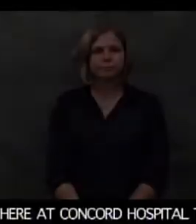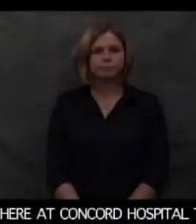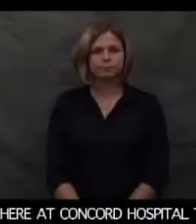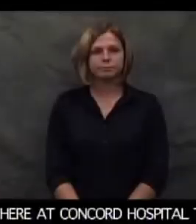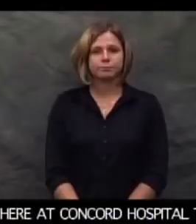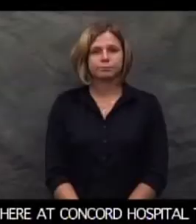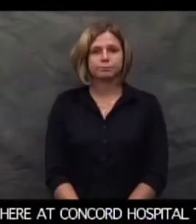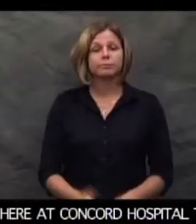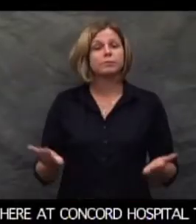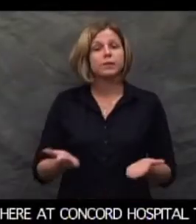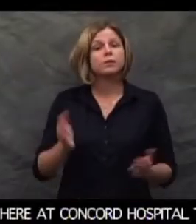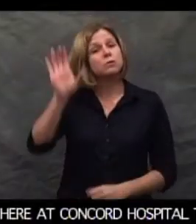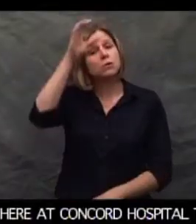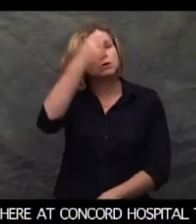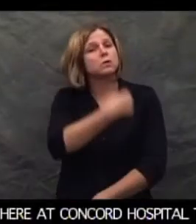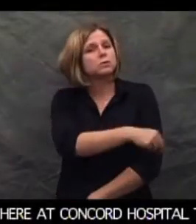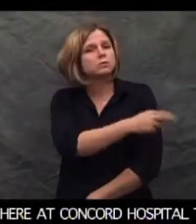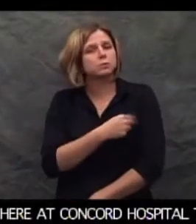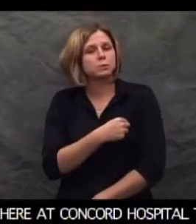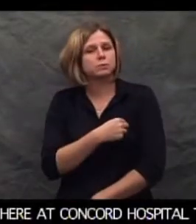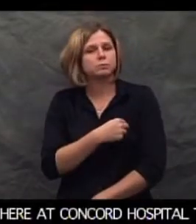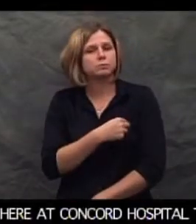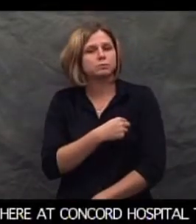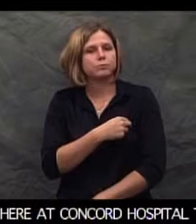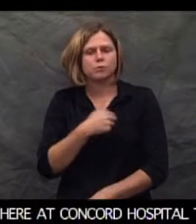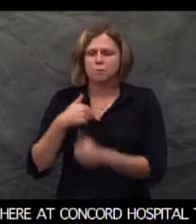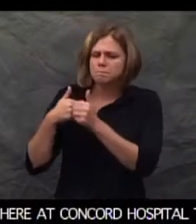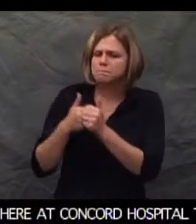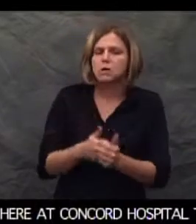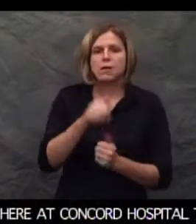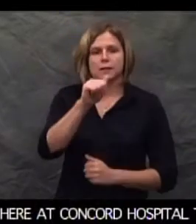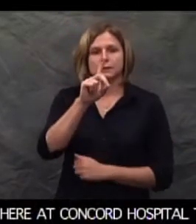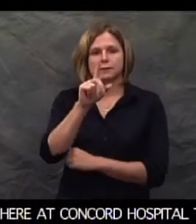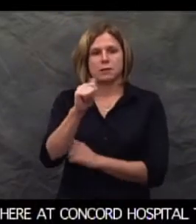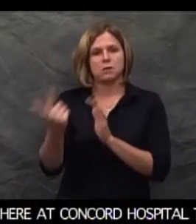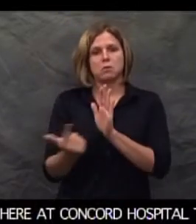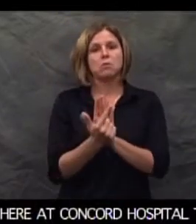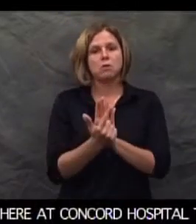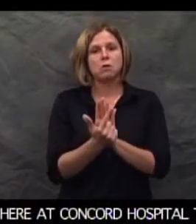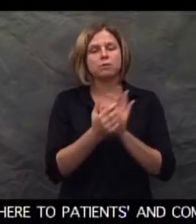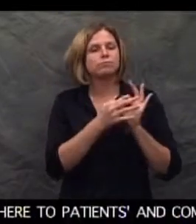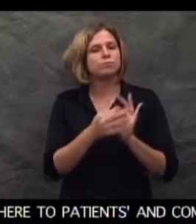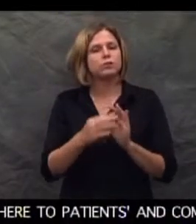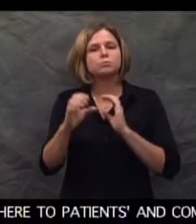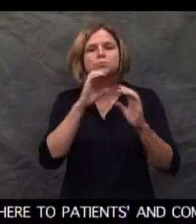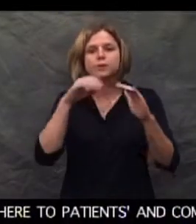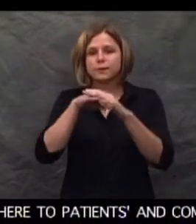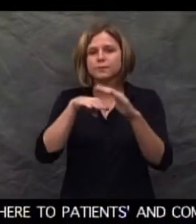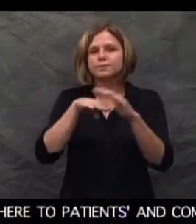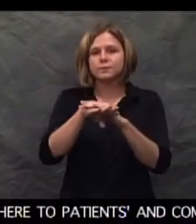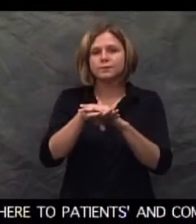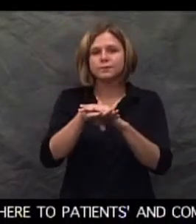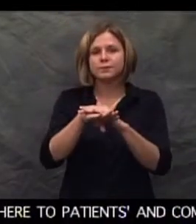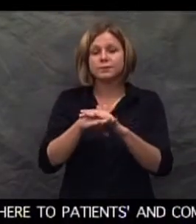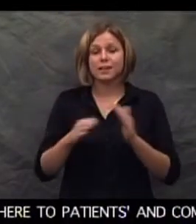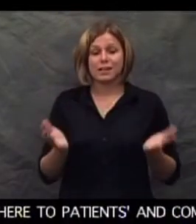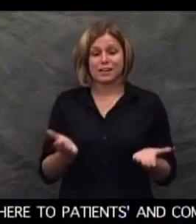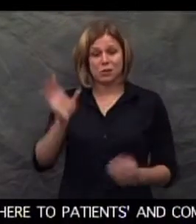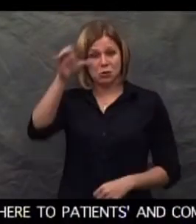All of us here at Concord Hospital take the Americans with Disabilities Act very seriously and adhere to patients' and companions' rights